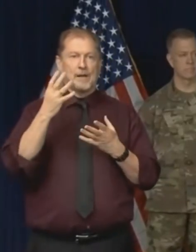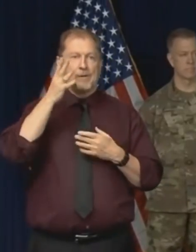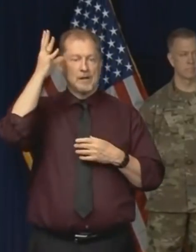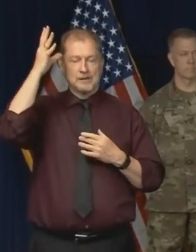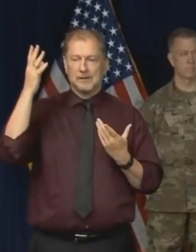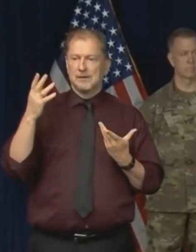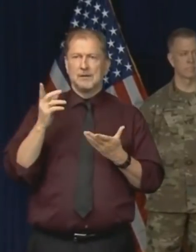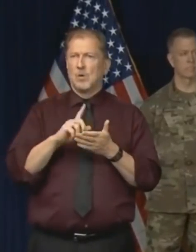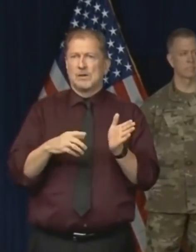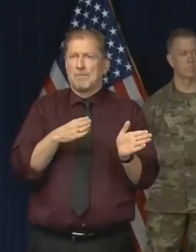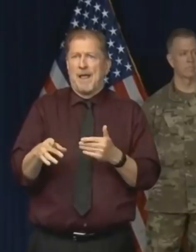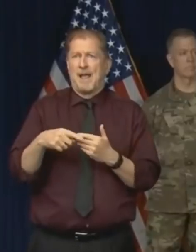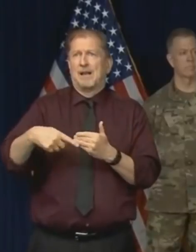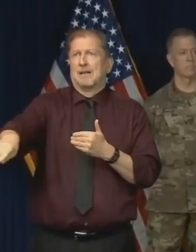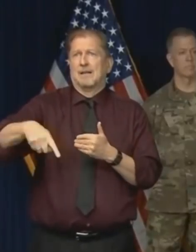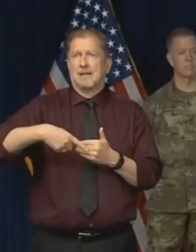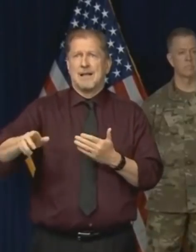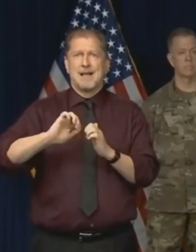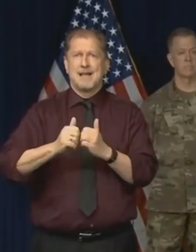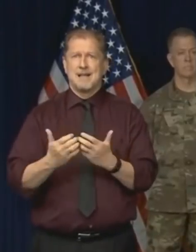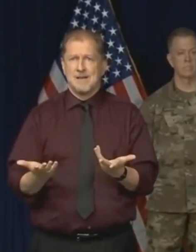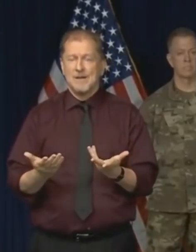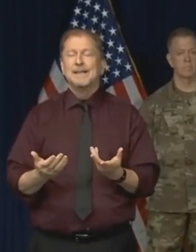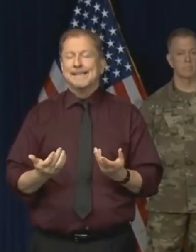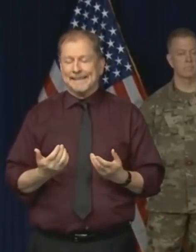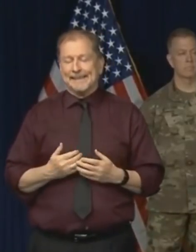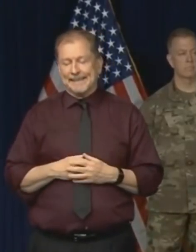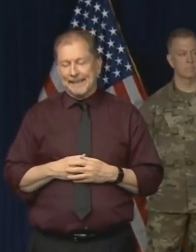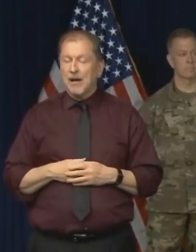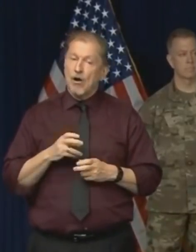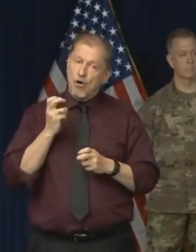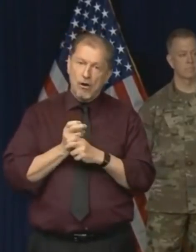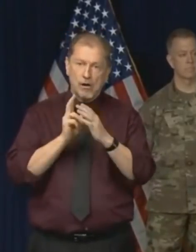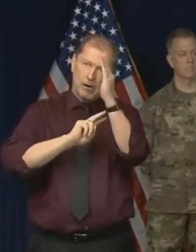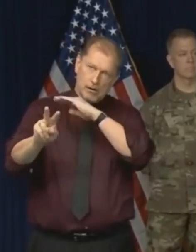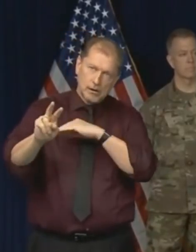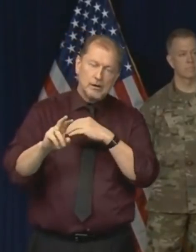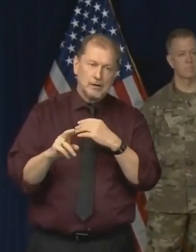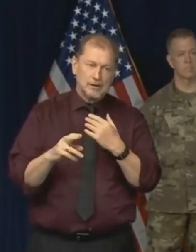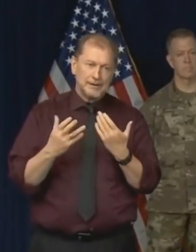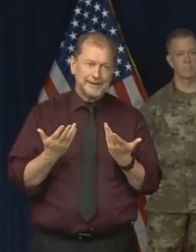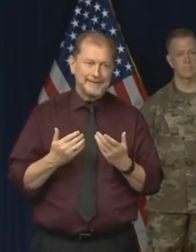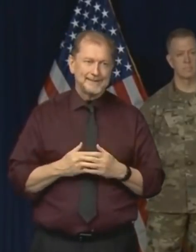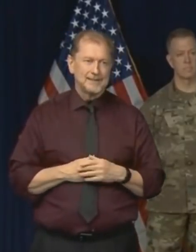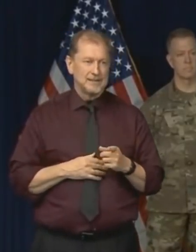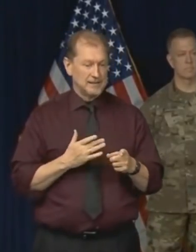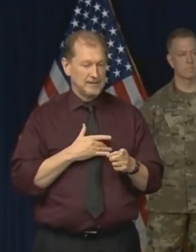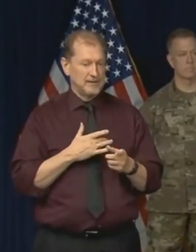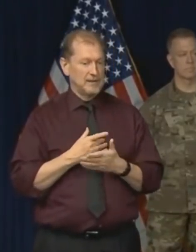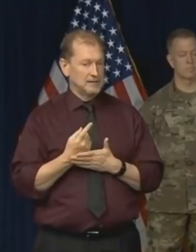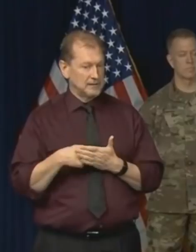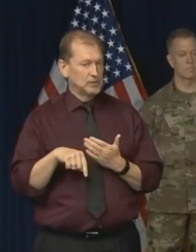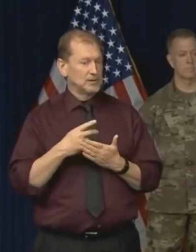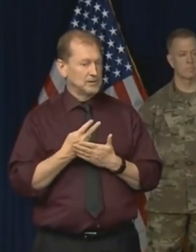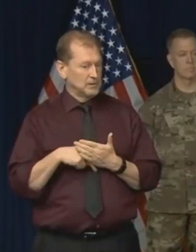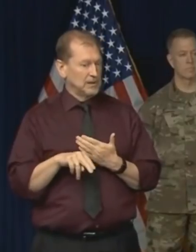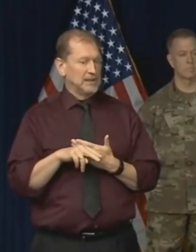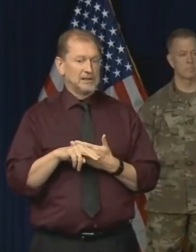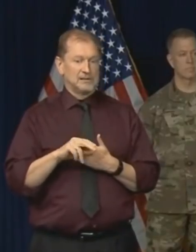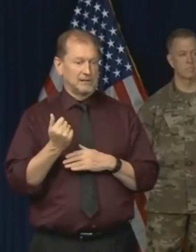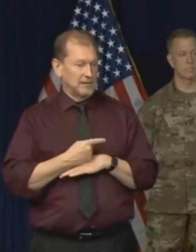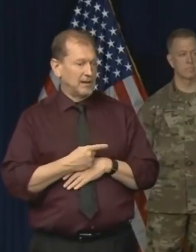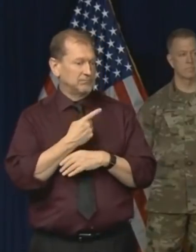we'll try to give some indication if we can. But it's hard to do, I must say, this far in advance. Do you think in the next two weeks, the next 10 days?